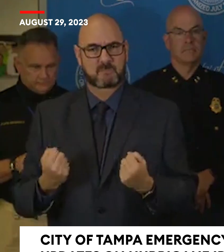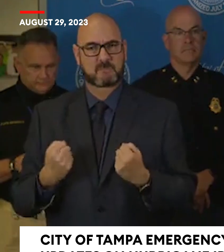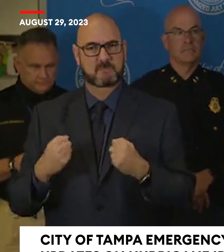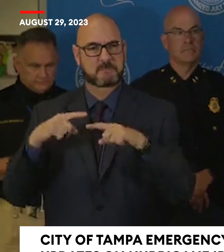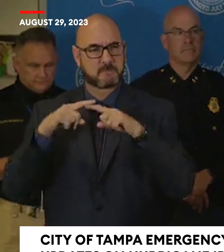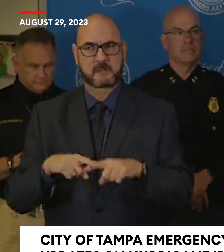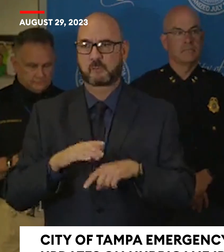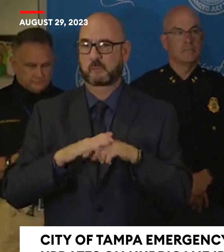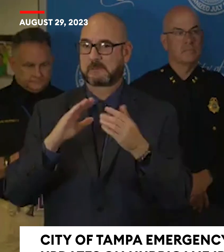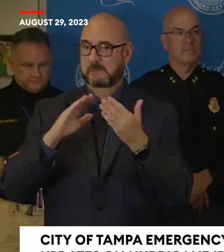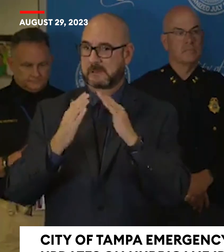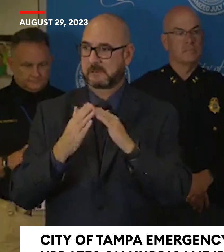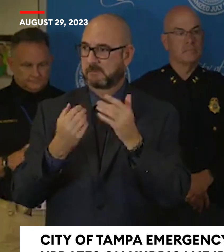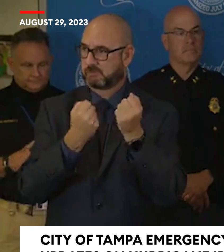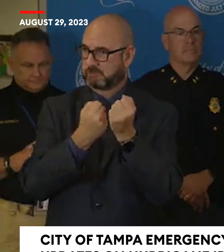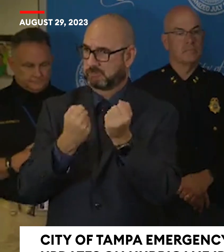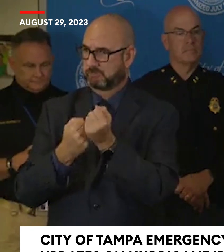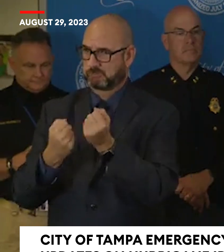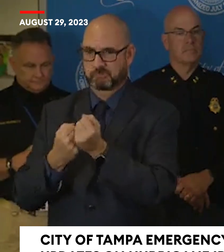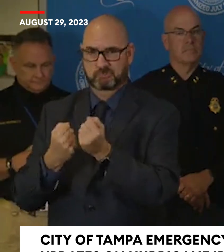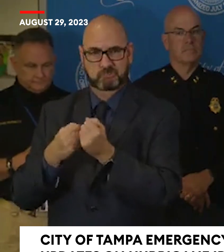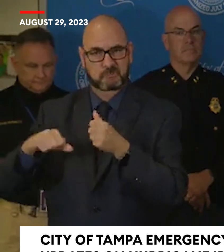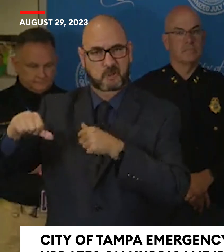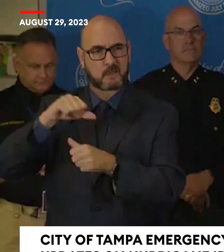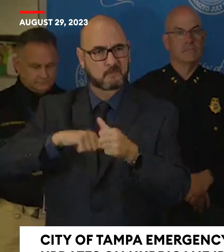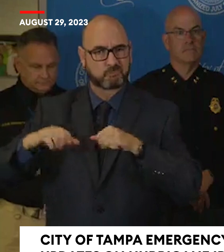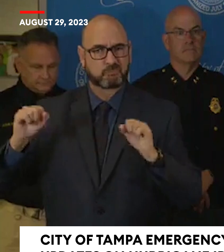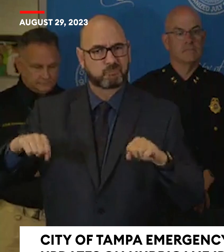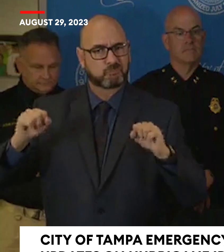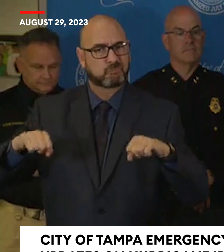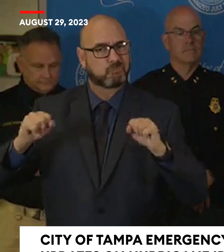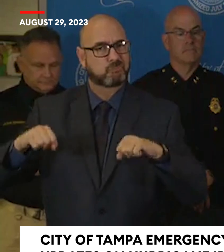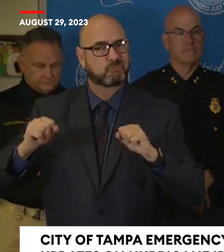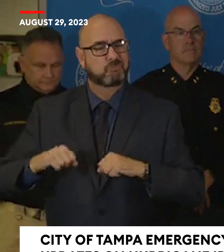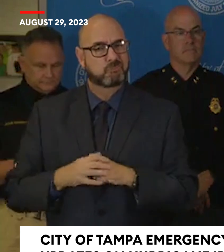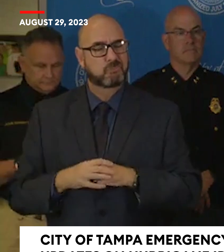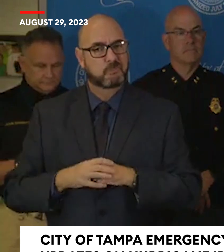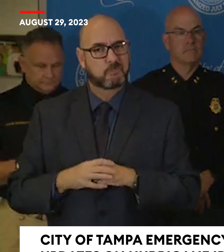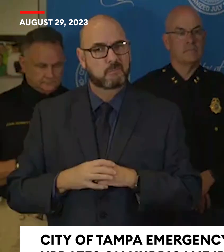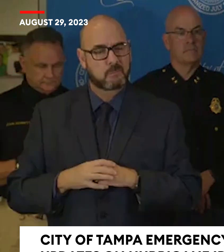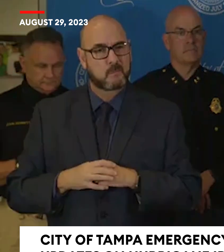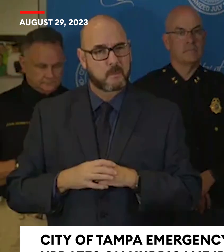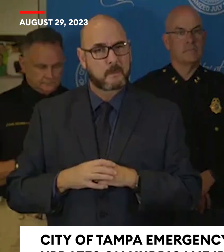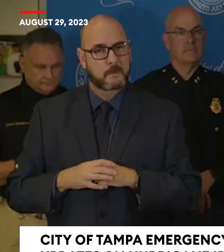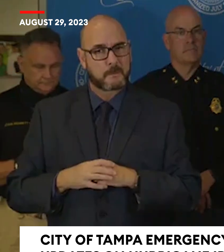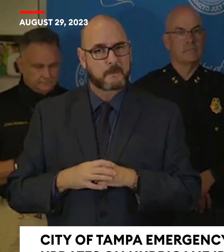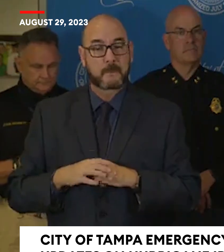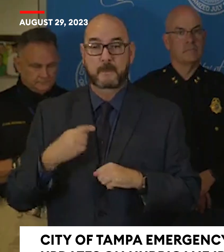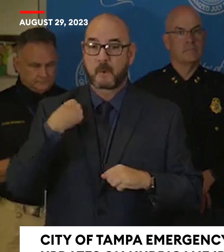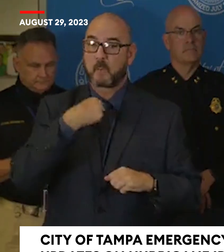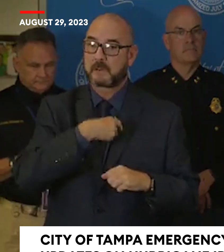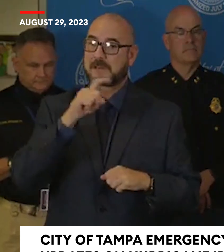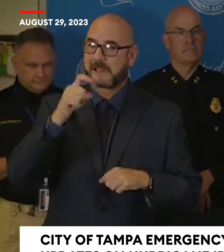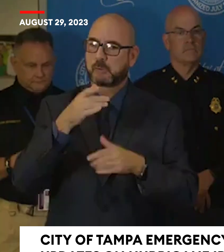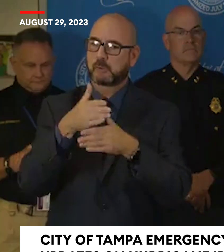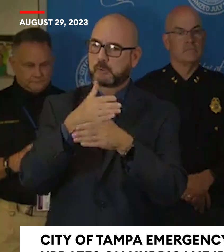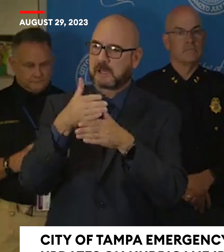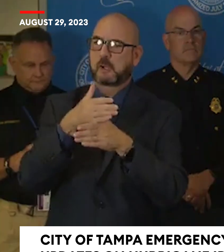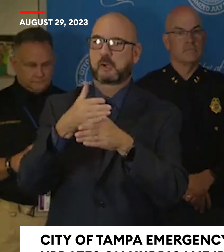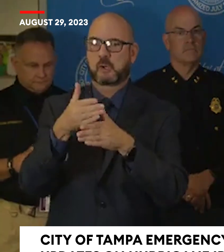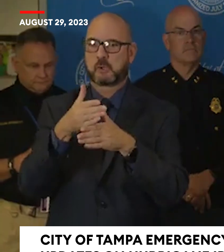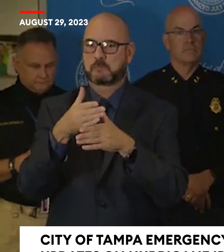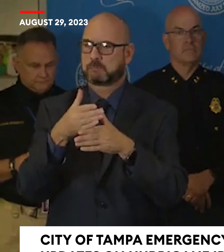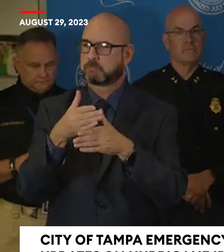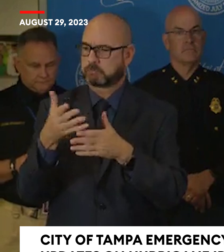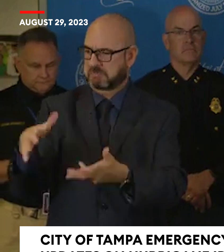together to address issues, to share in our success. So I would just encourage